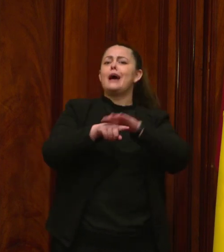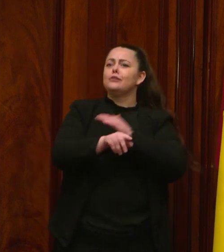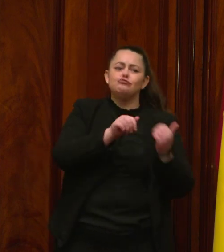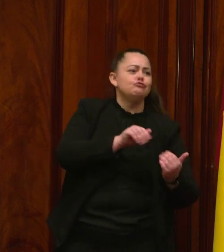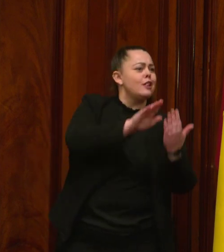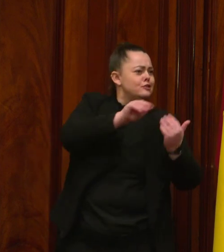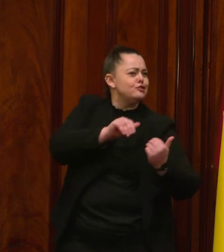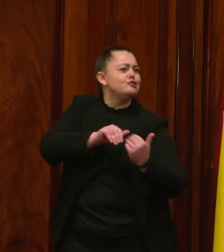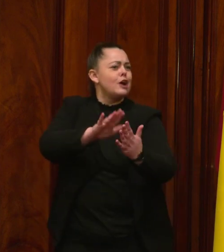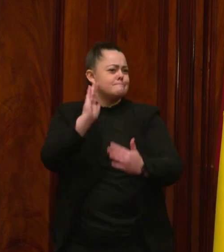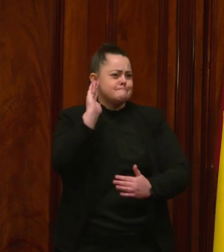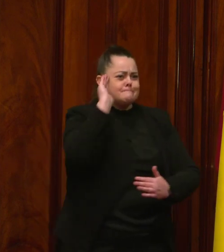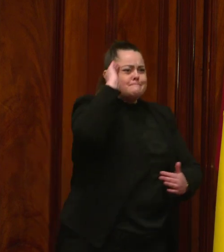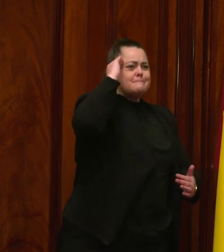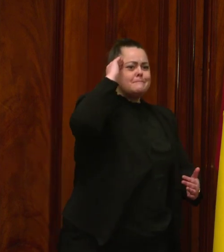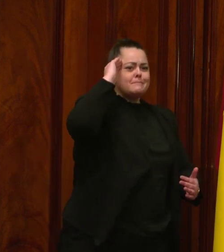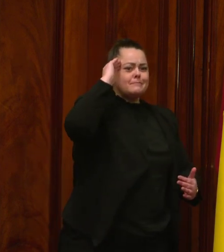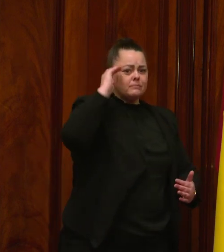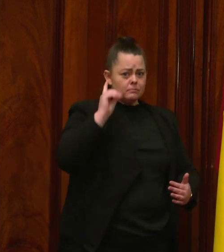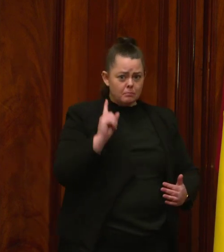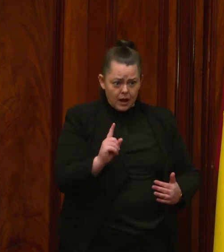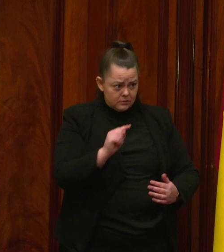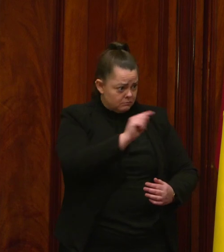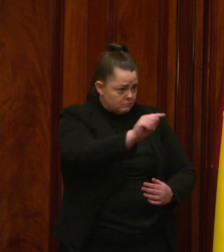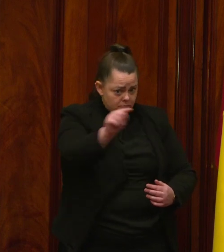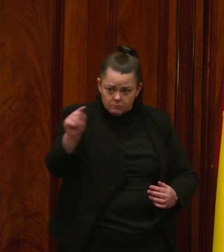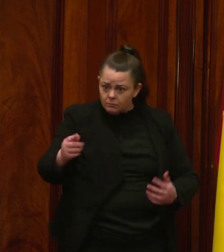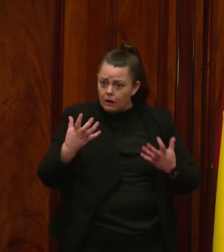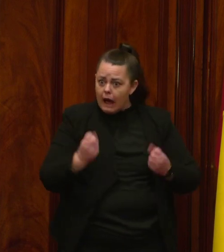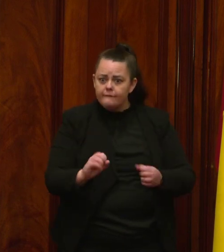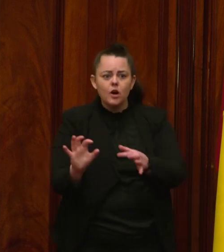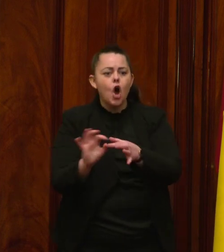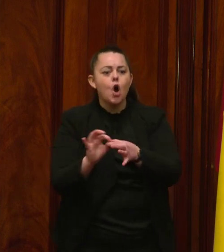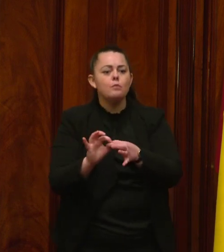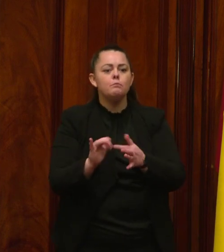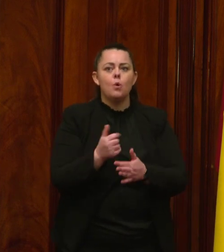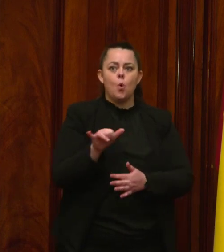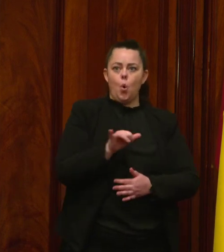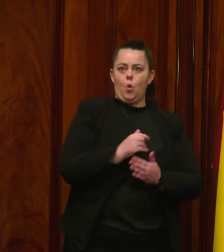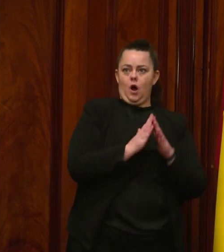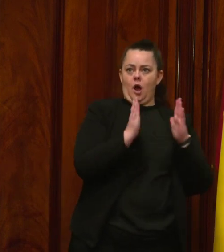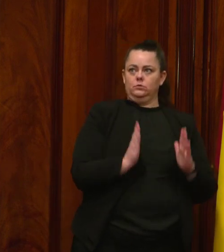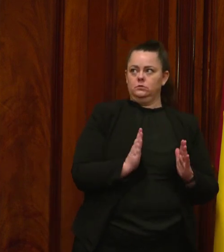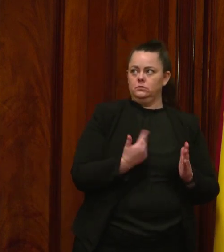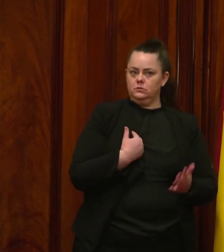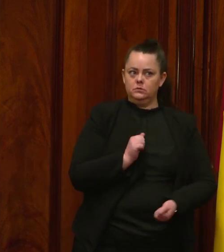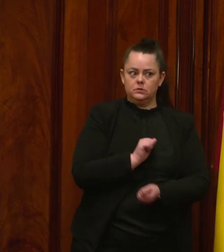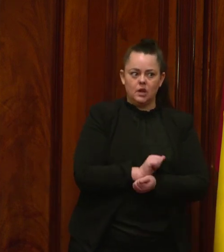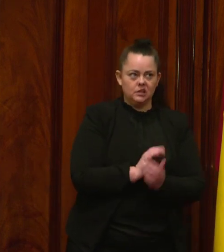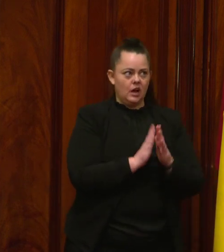But how many people in our state are currently living in homes? Many of our fellow citizens currently feel trapped.